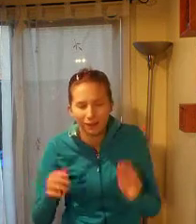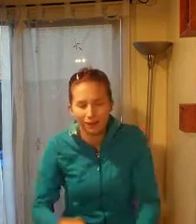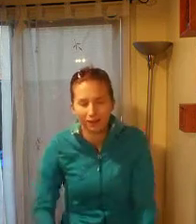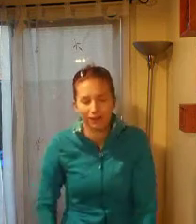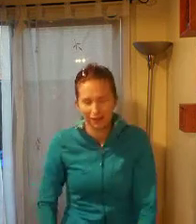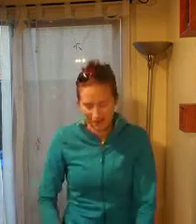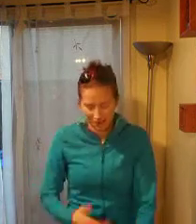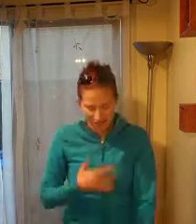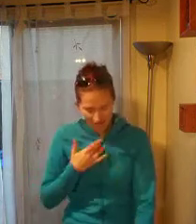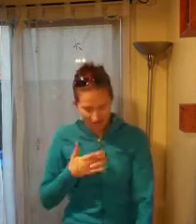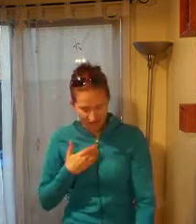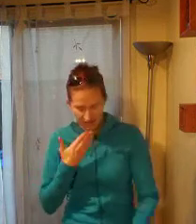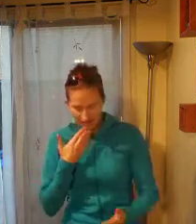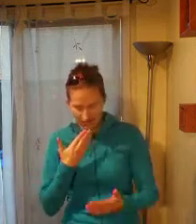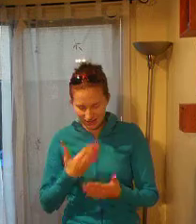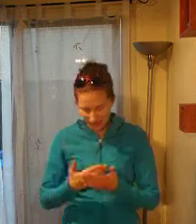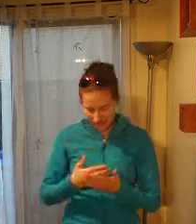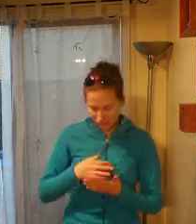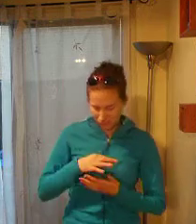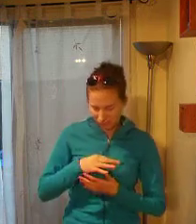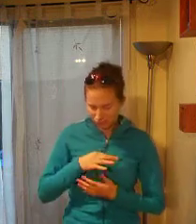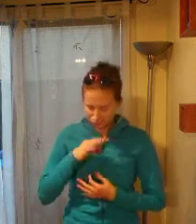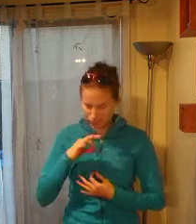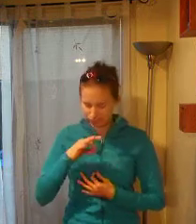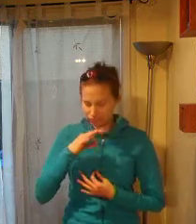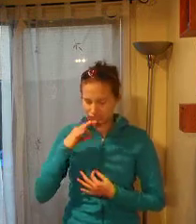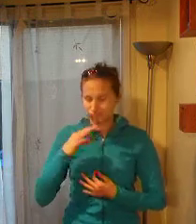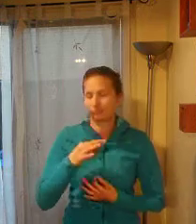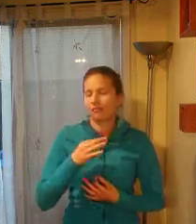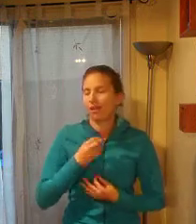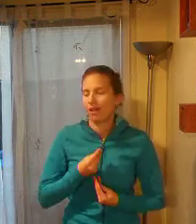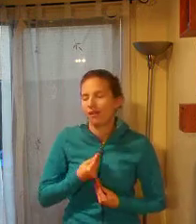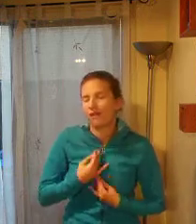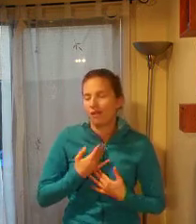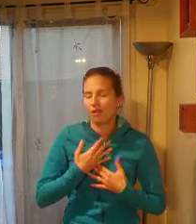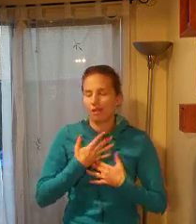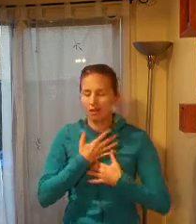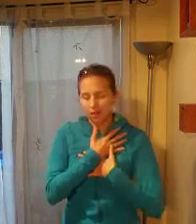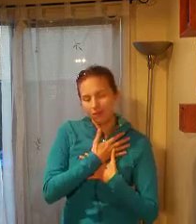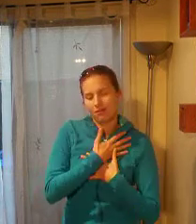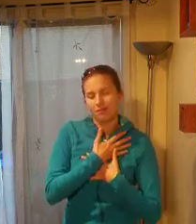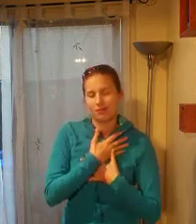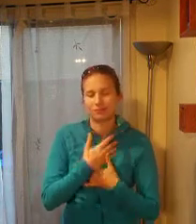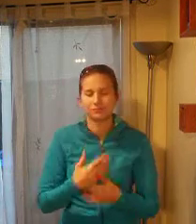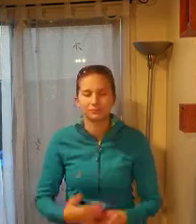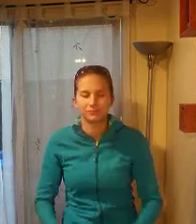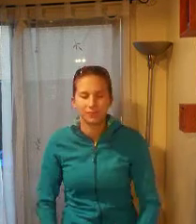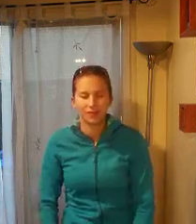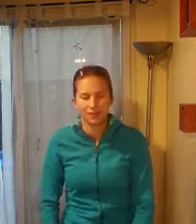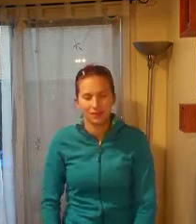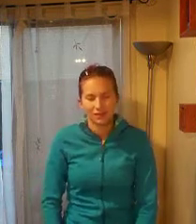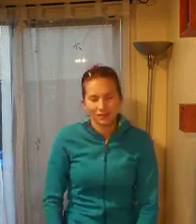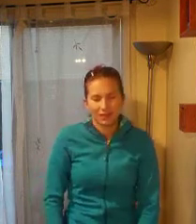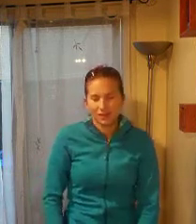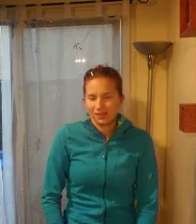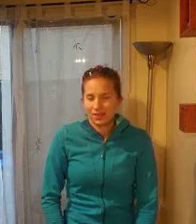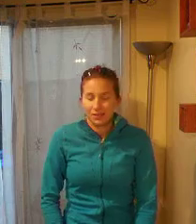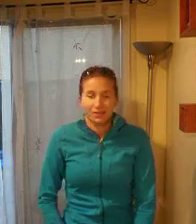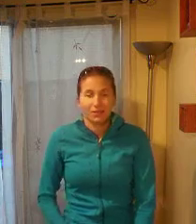soul when there's not a soul in sight And this boat has caught its wind and